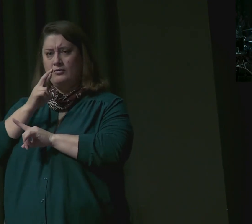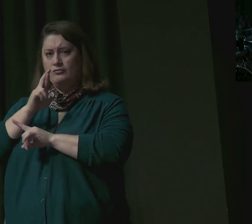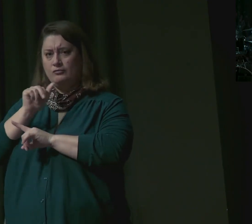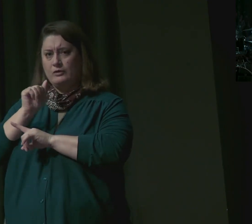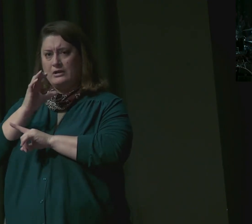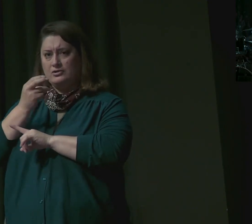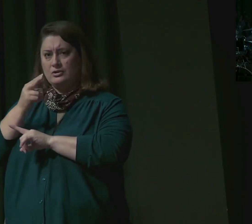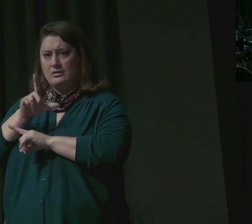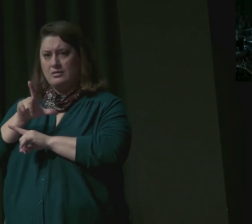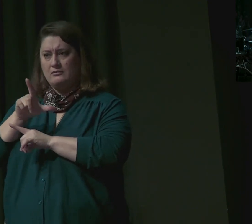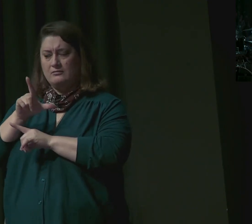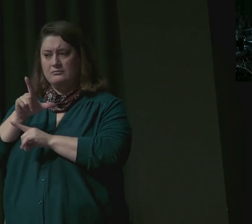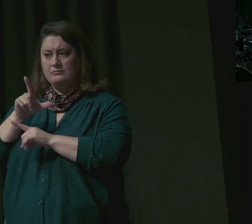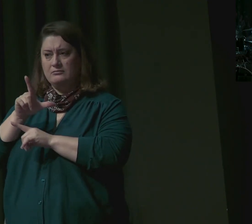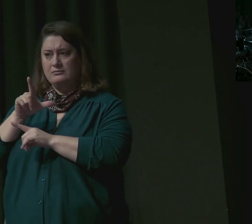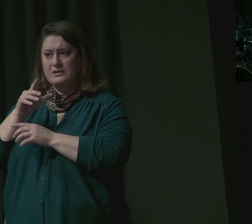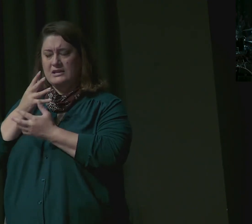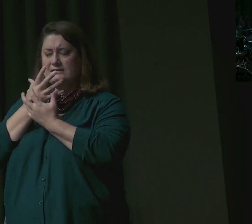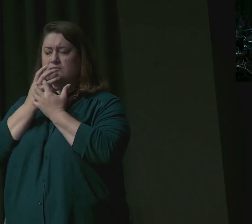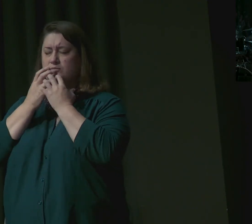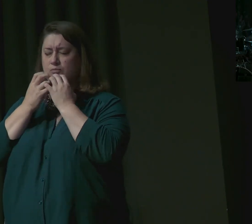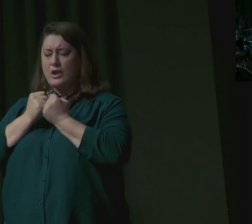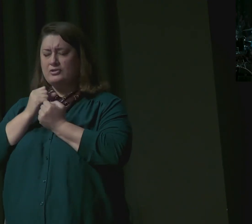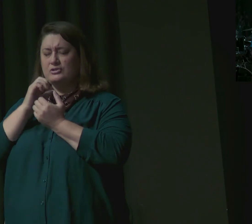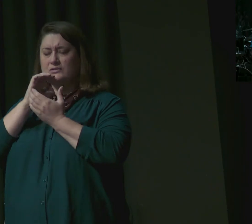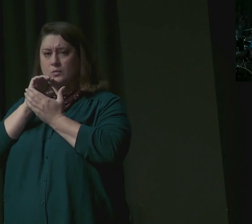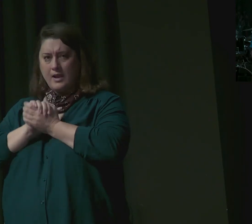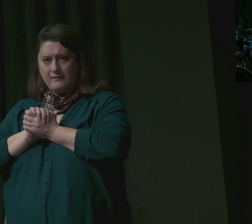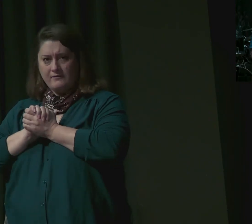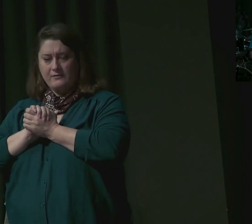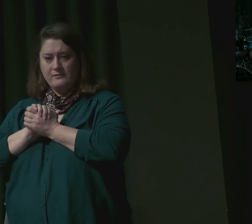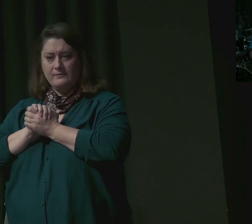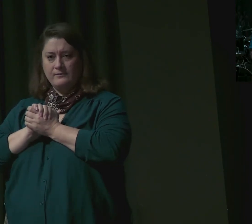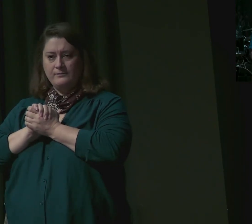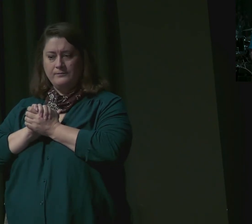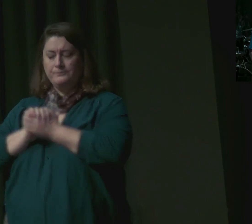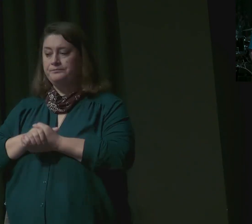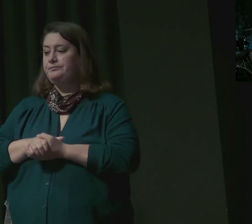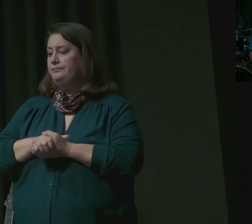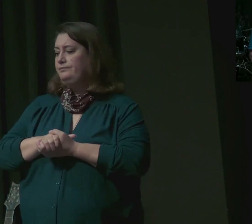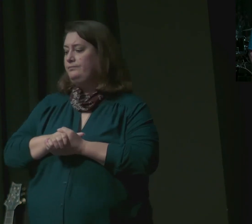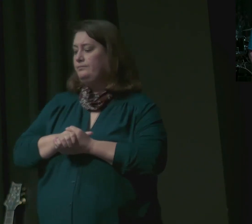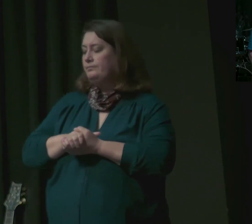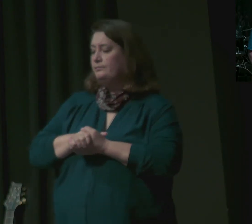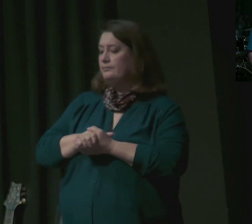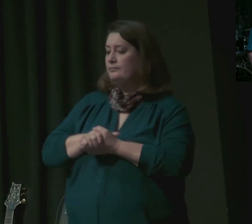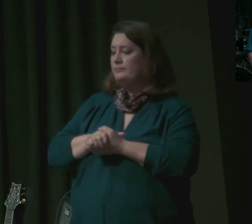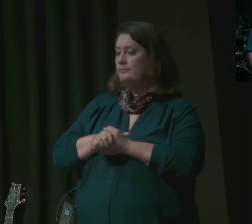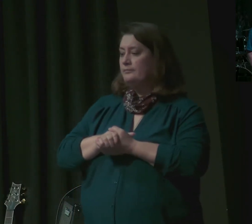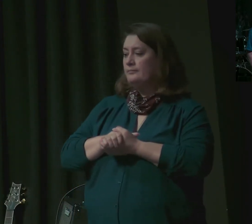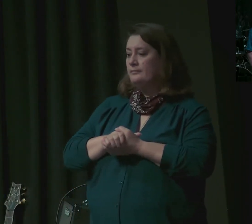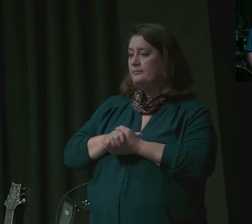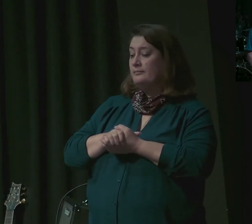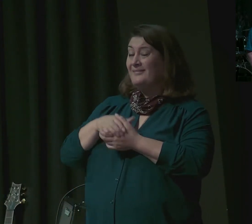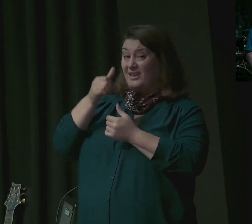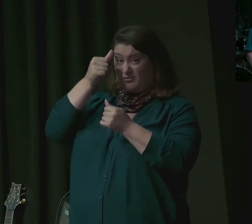Rachel left, has taken Joseph's place in Jacob's idolatrous, self-centered